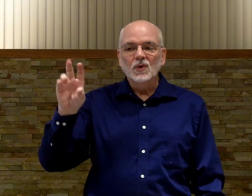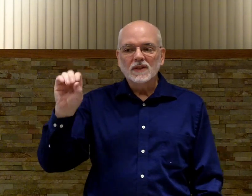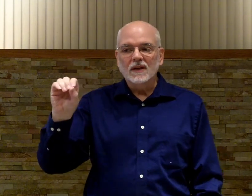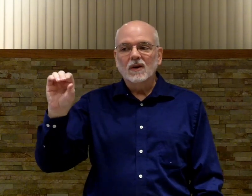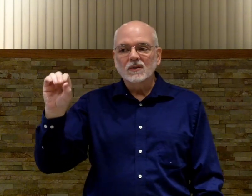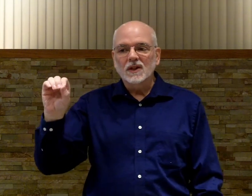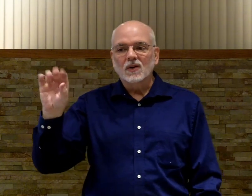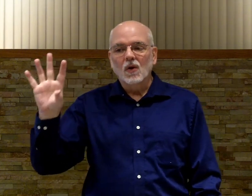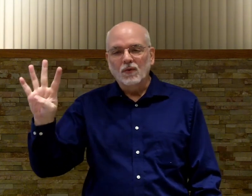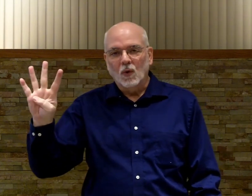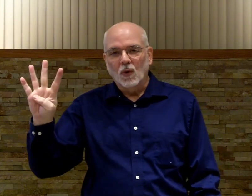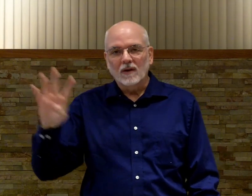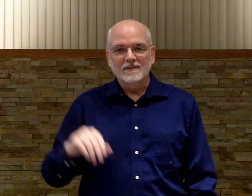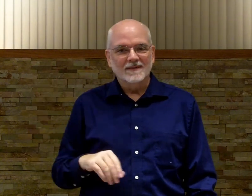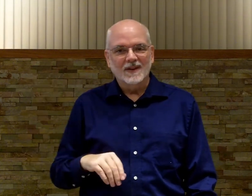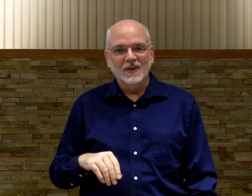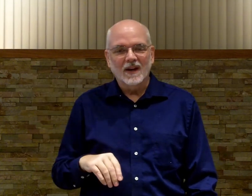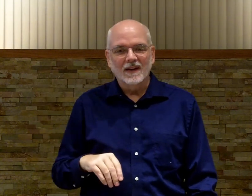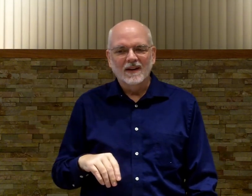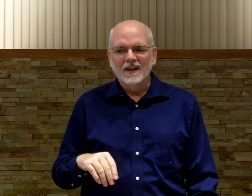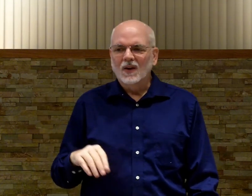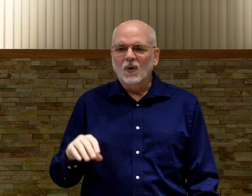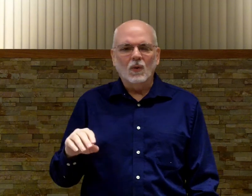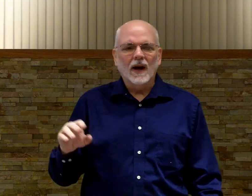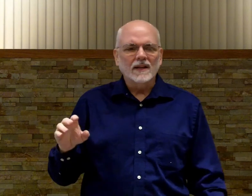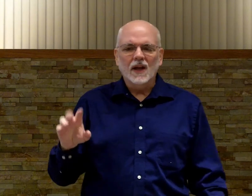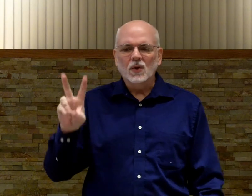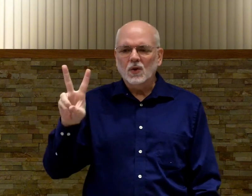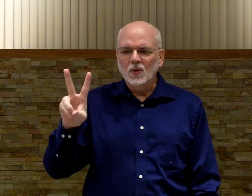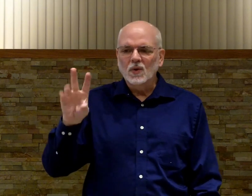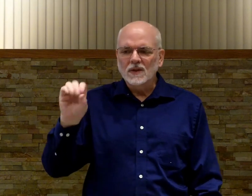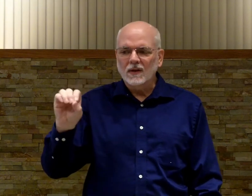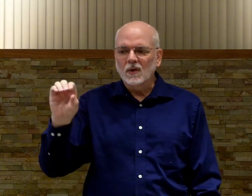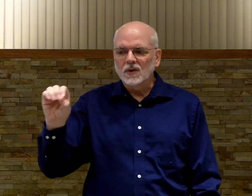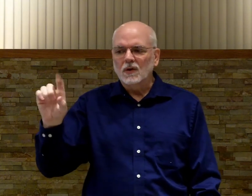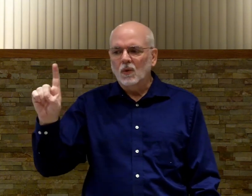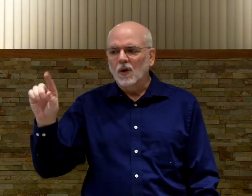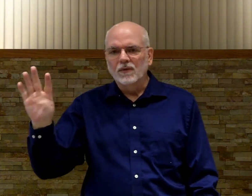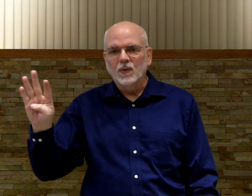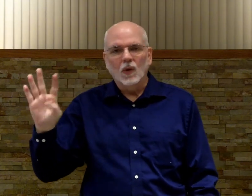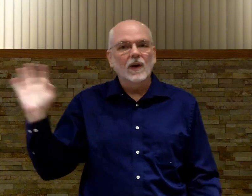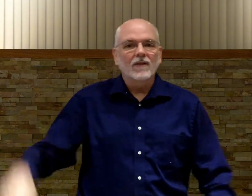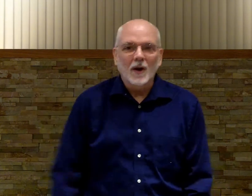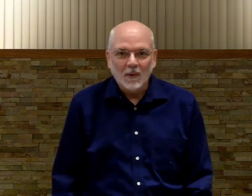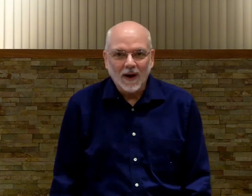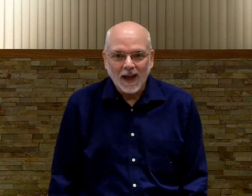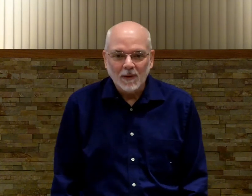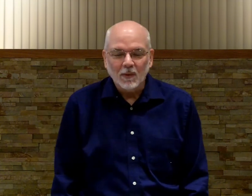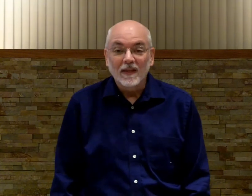zero zero four. Okay? Or what did I say? Two zero zero one four. Whatever number I came up with.